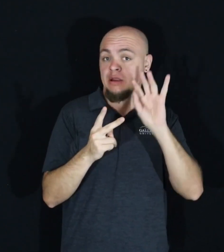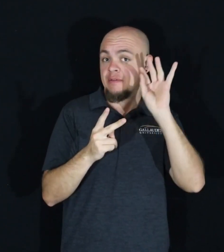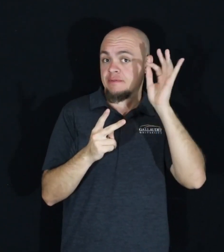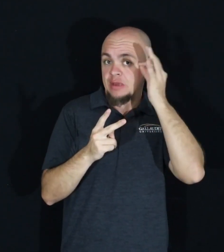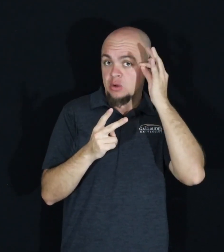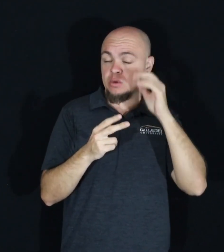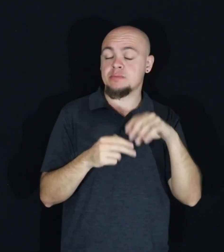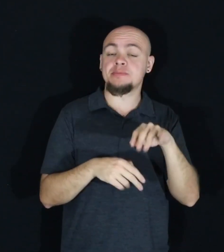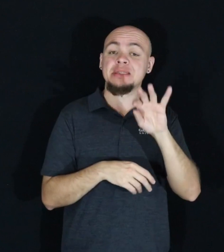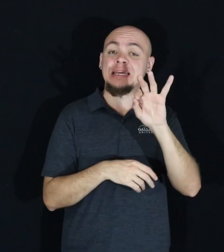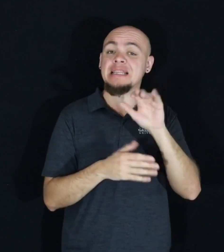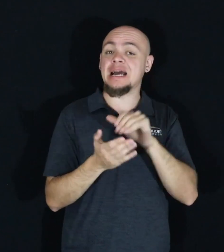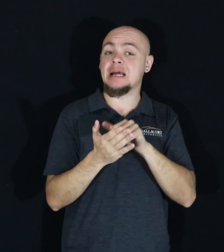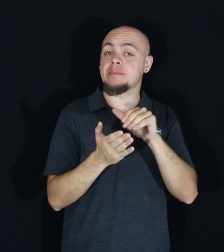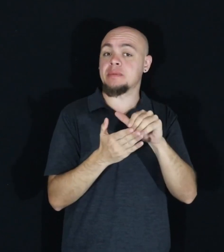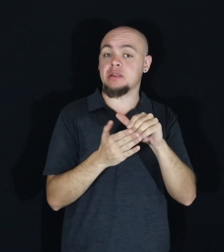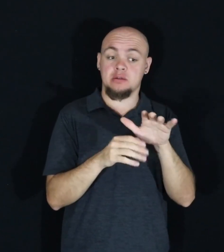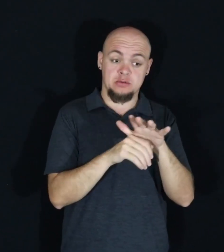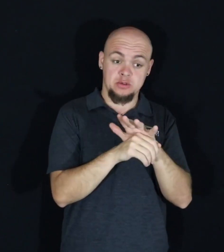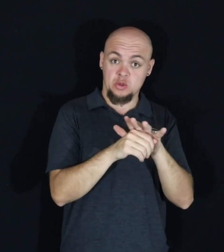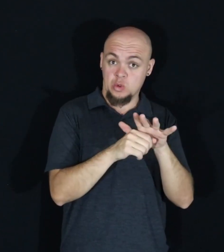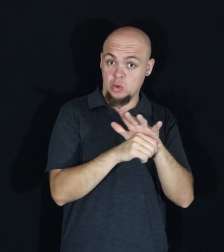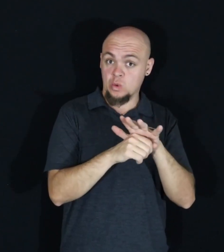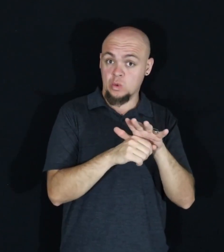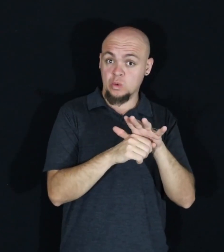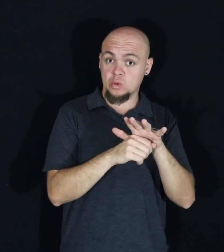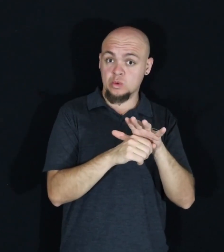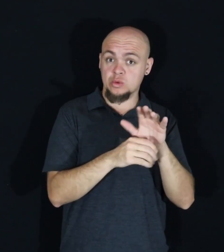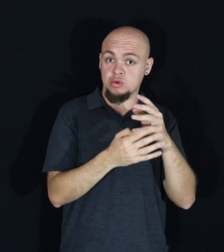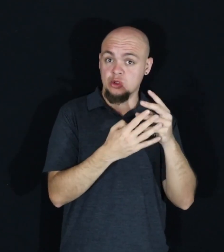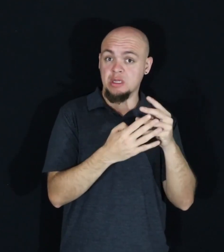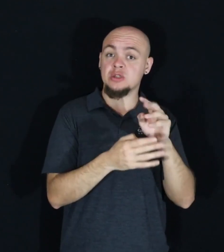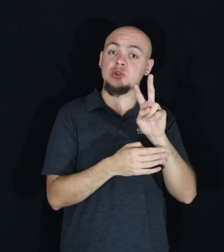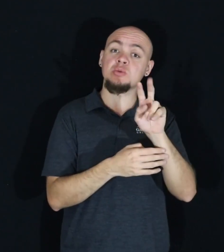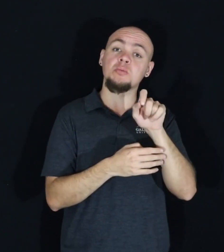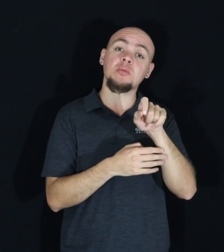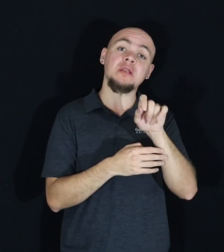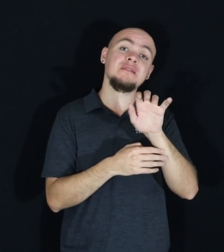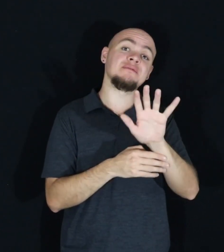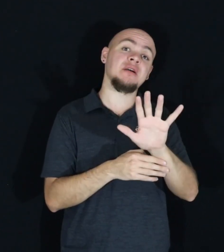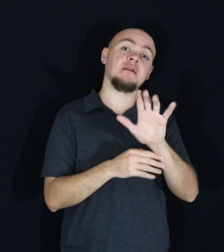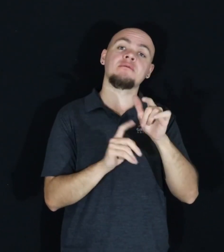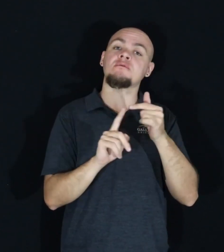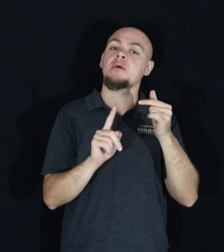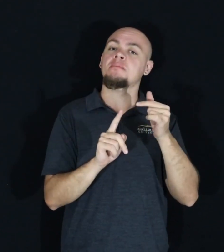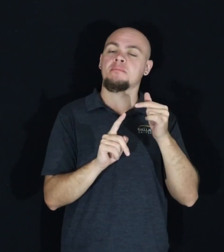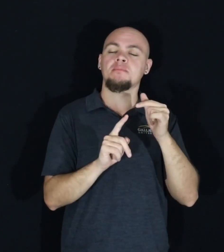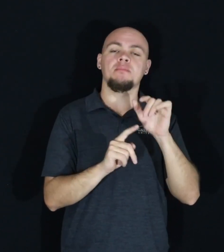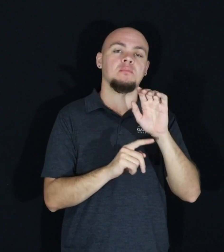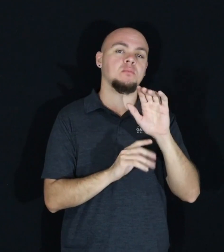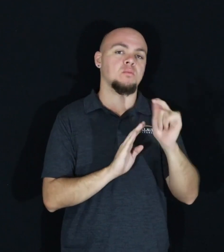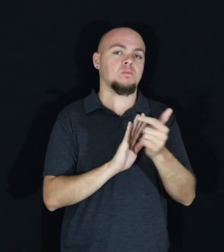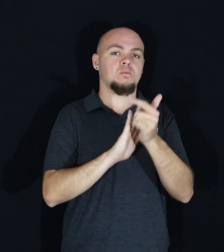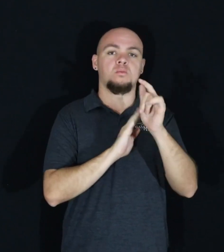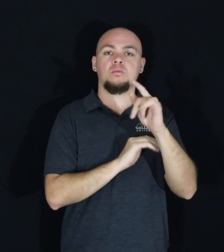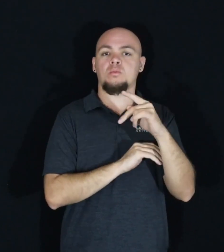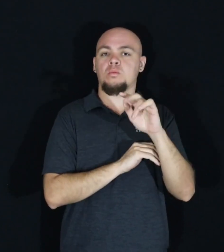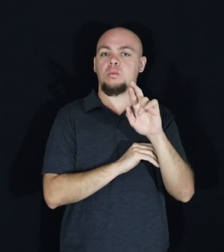9 million from local jails, and 2.5 million from probation and parole.